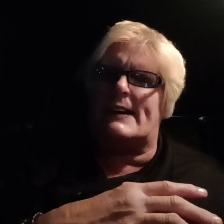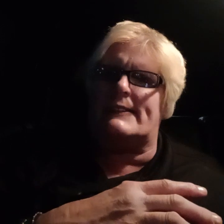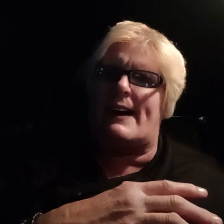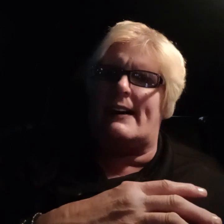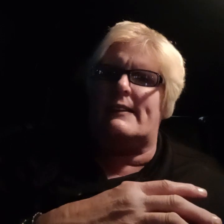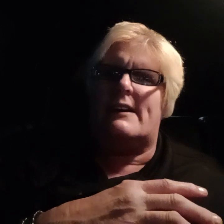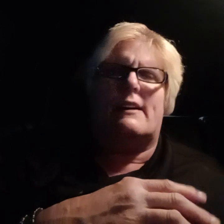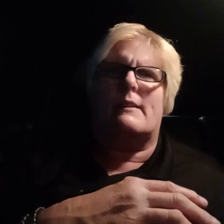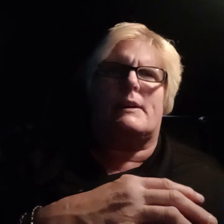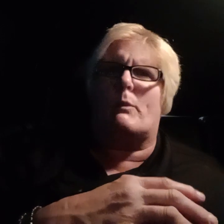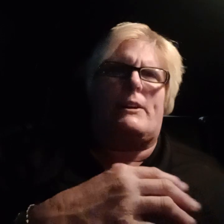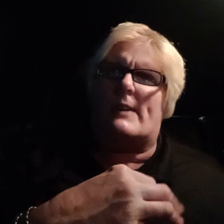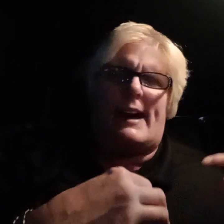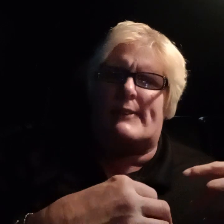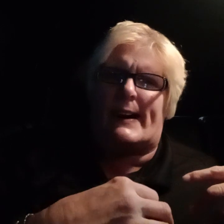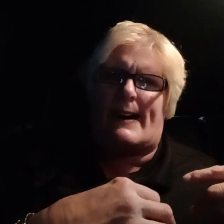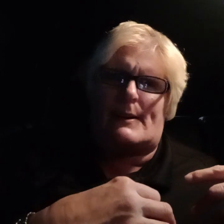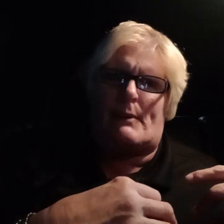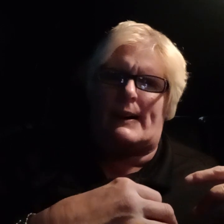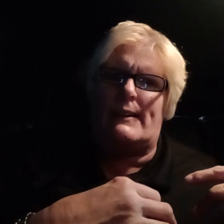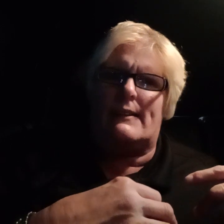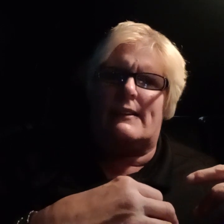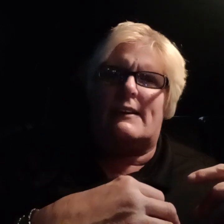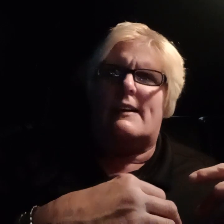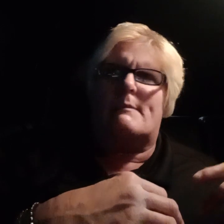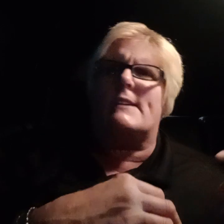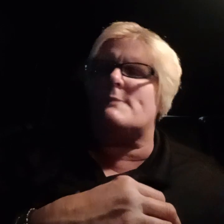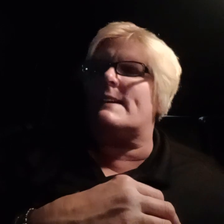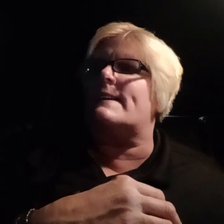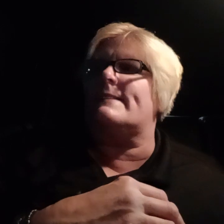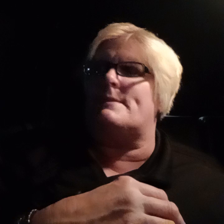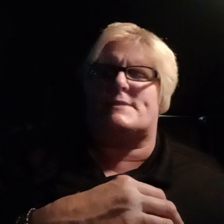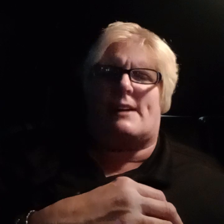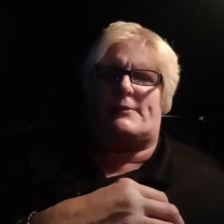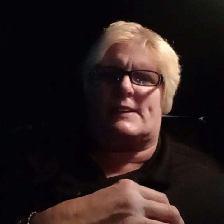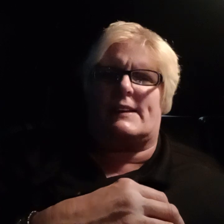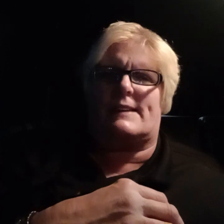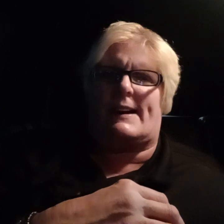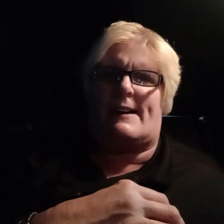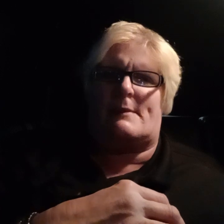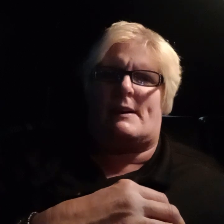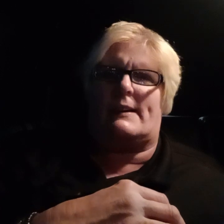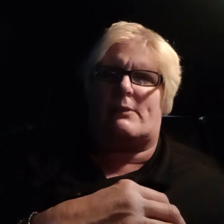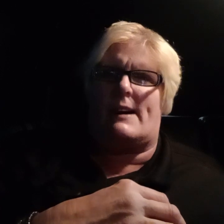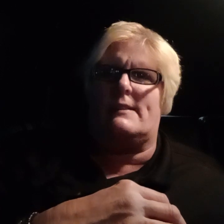like that? I mean, we don't have that kind of money. My husband had to kill himself to get that kind of money, right?